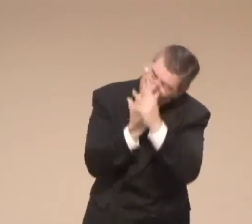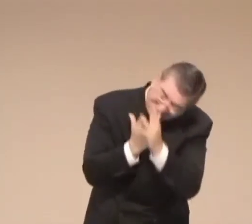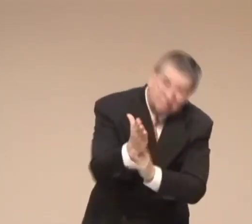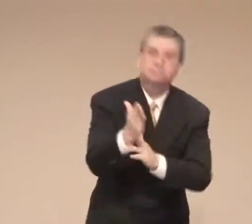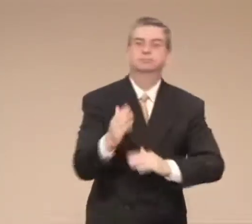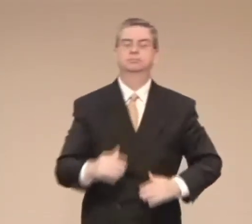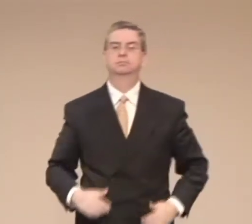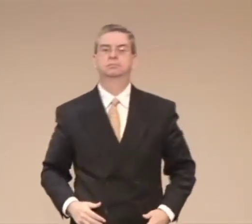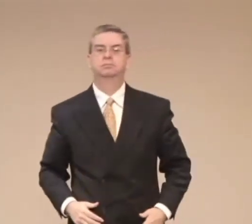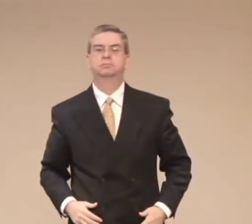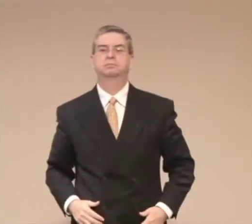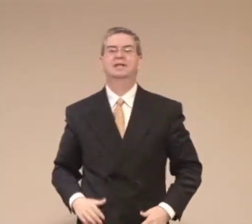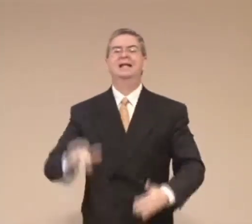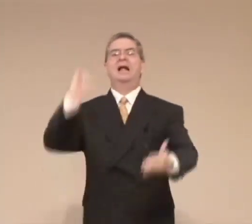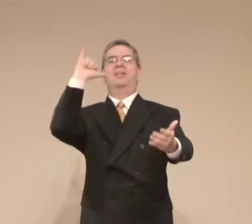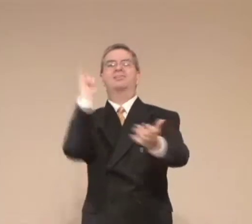was strong and courageous.